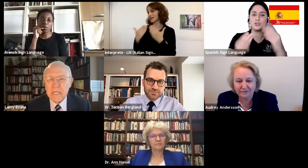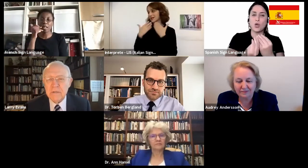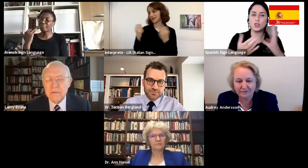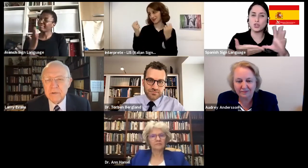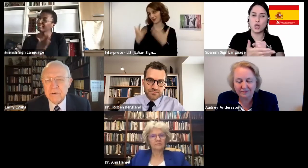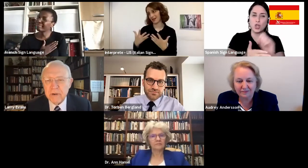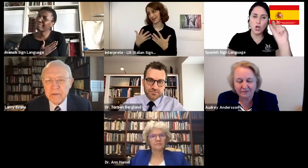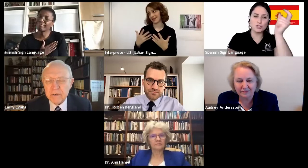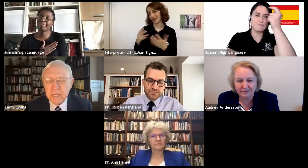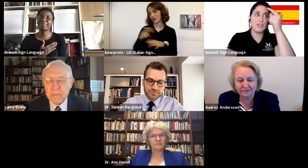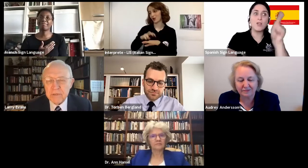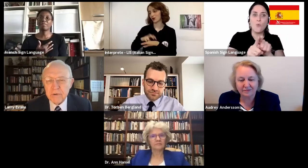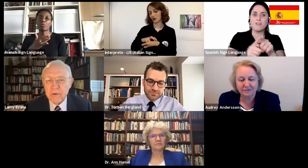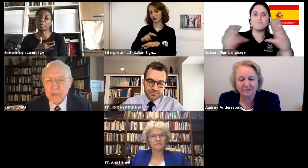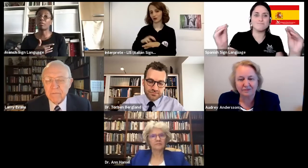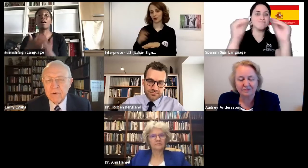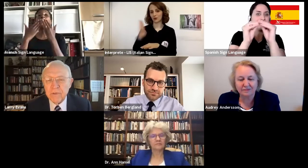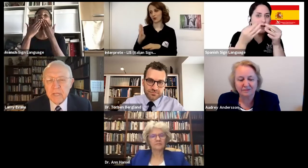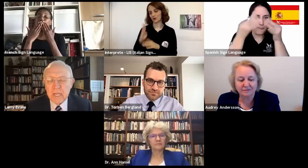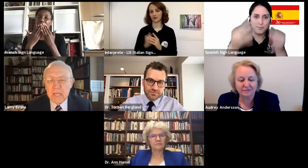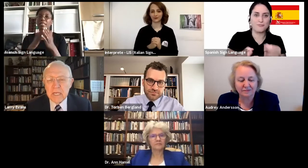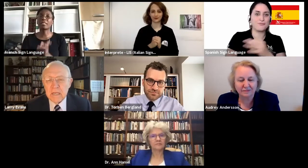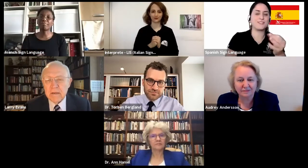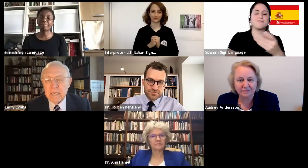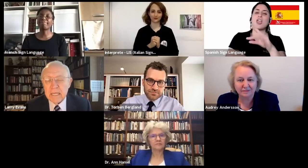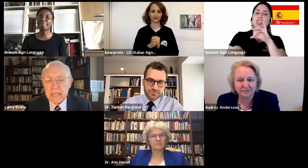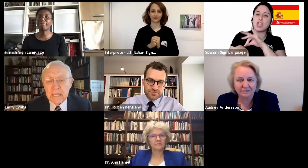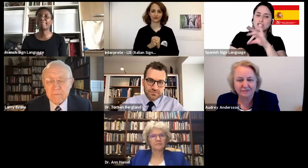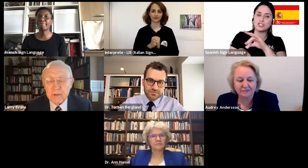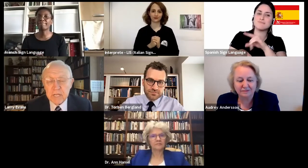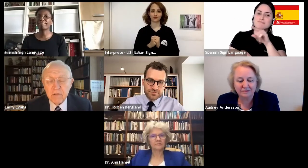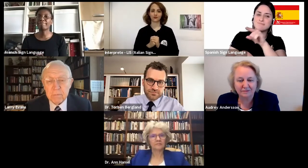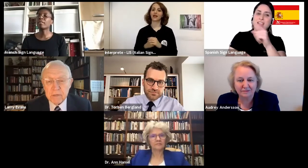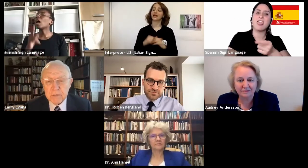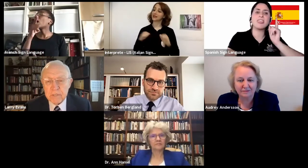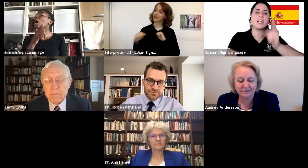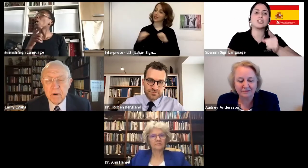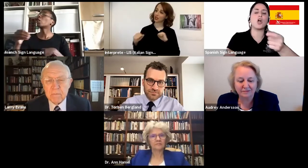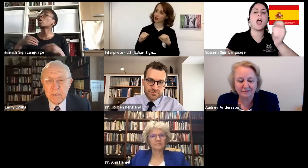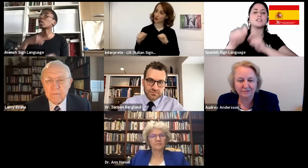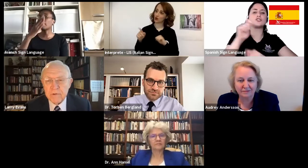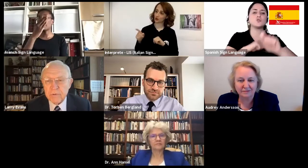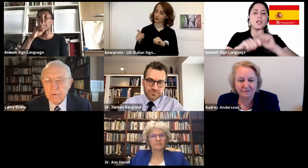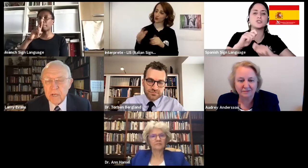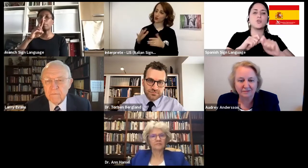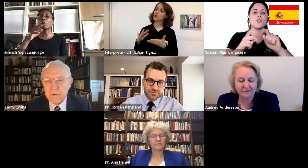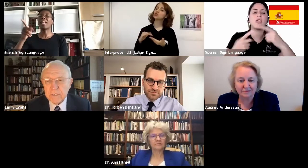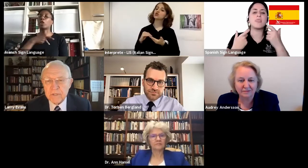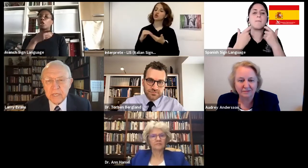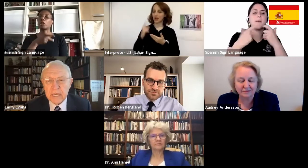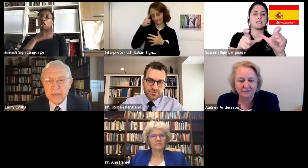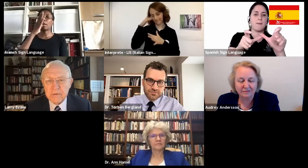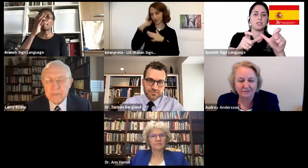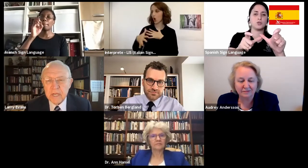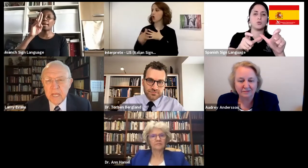an associate director, as I mentioned earlier, for the Adventist Health Ministries Department of the General Conference.